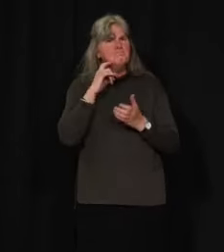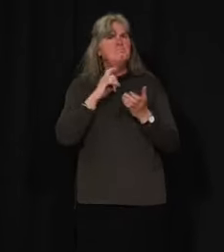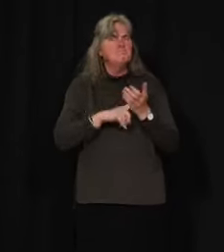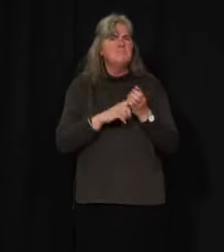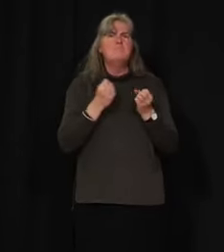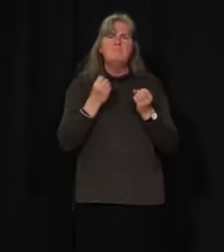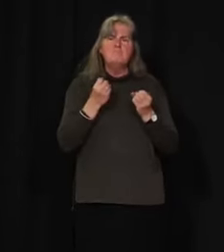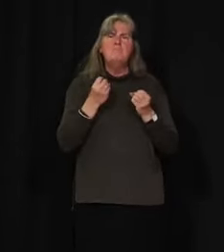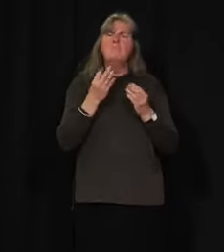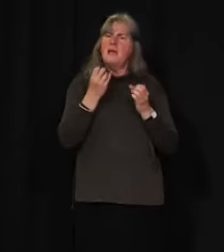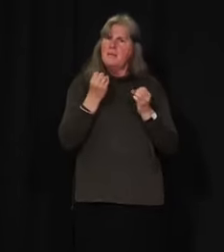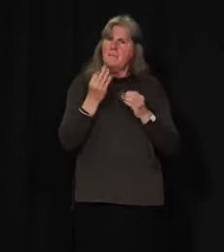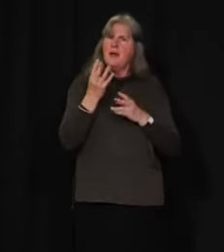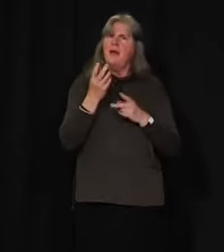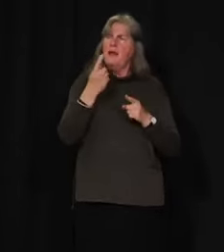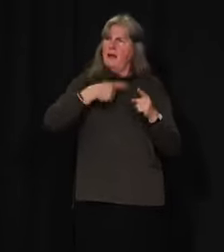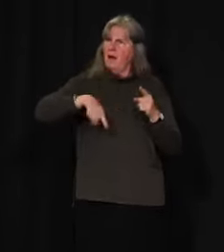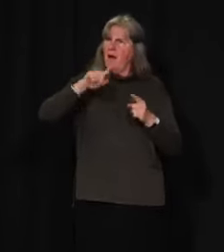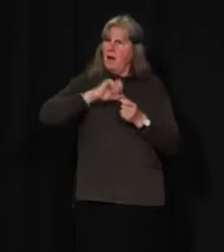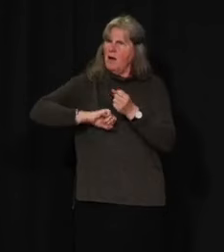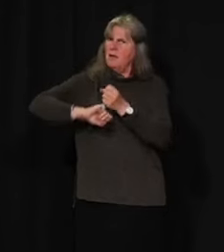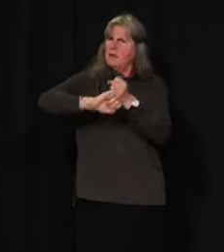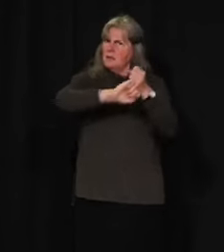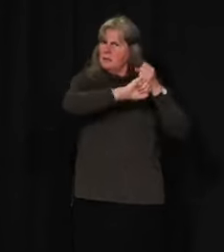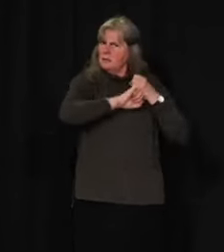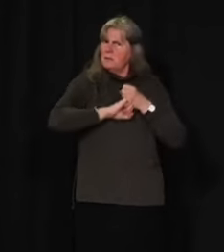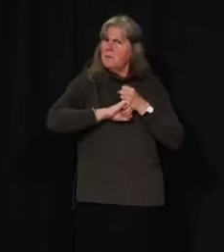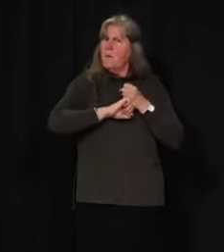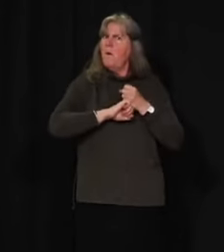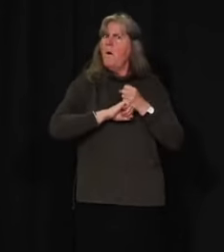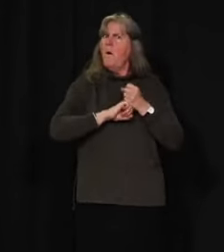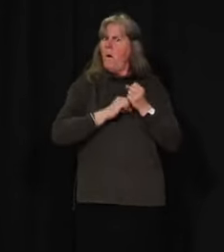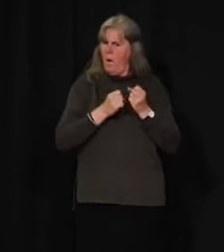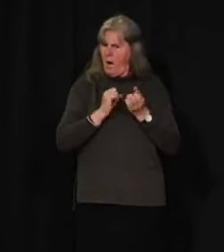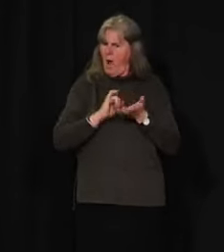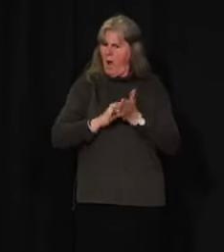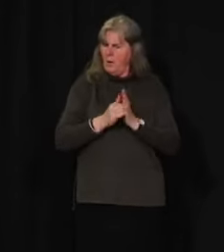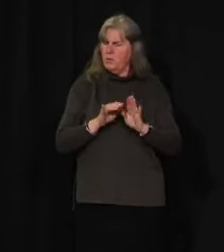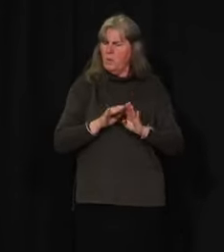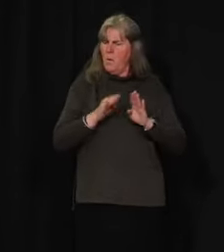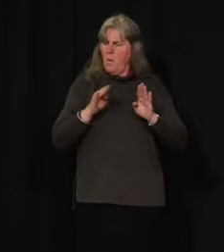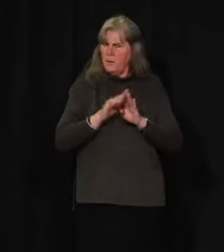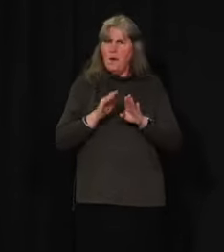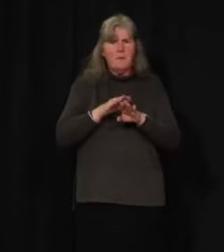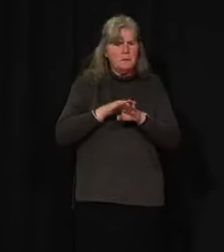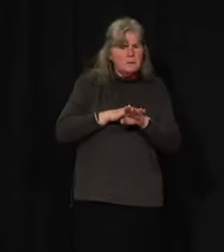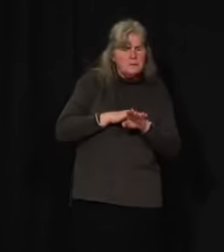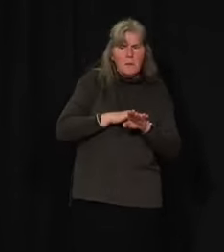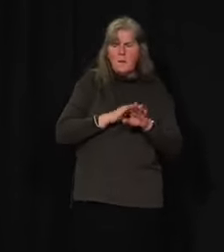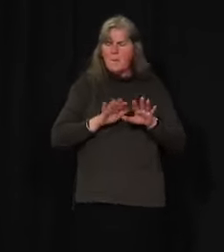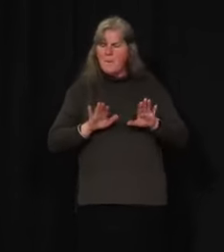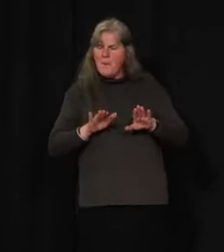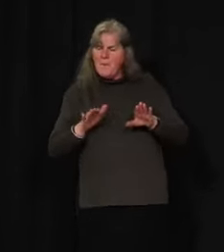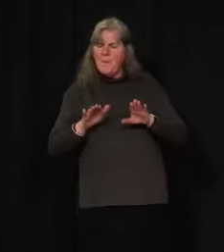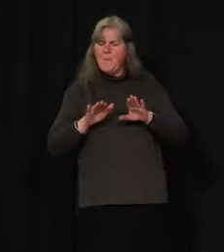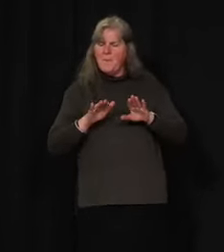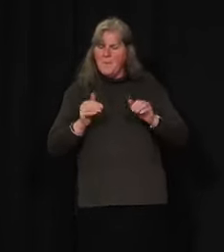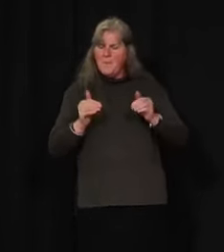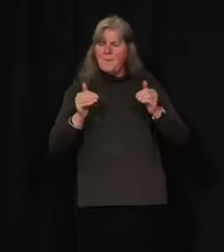individuals to allow us to start moving our territory slowly, deliberately, gradually forward.